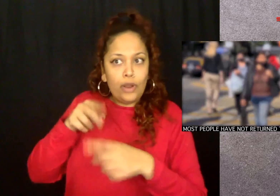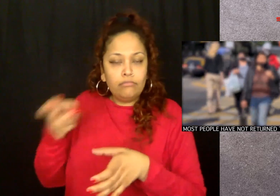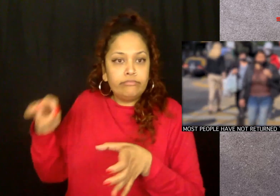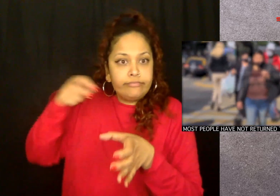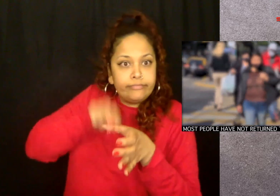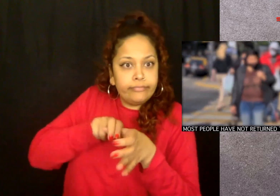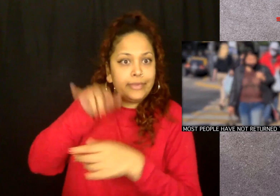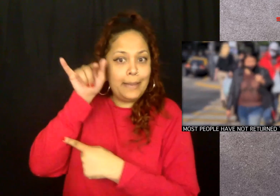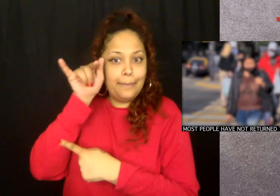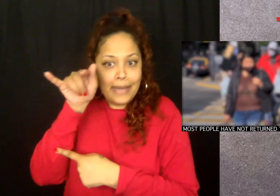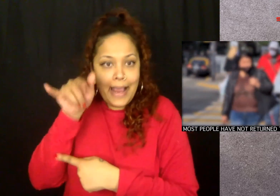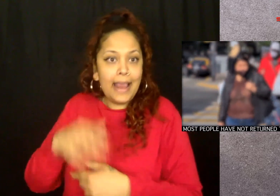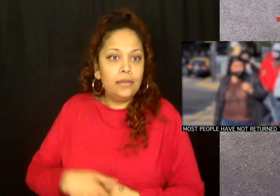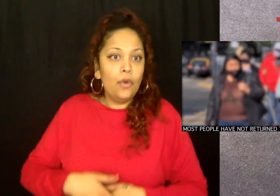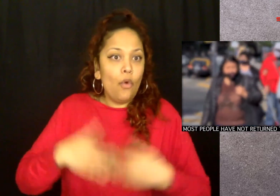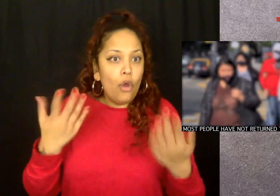other mass transit.